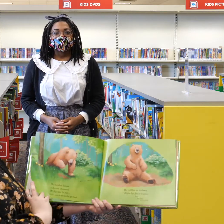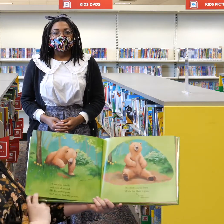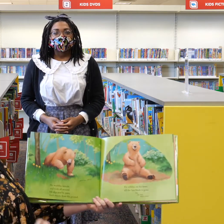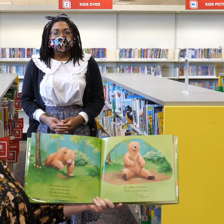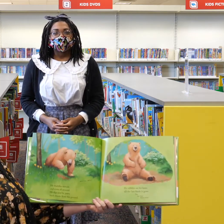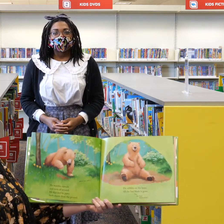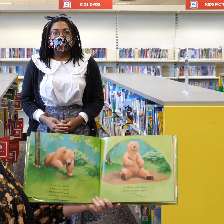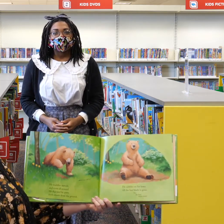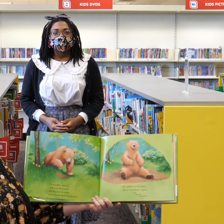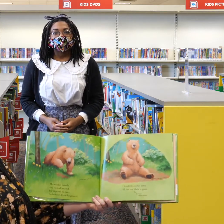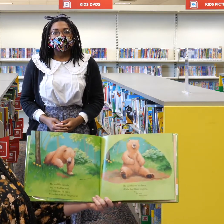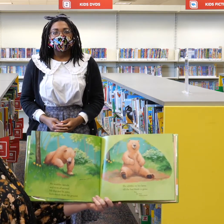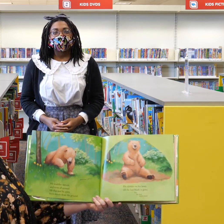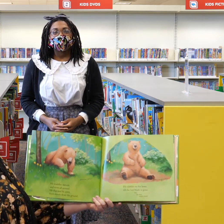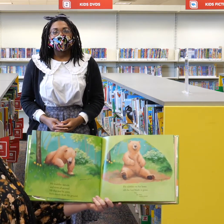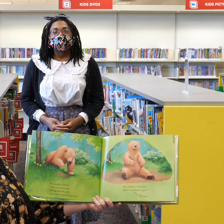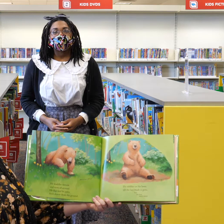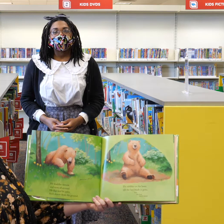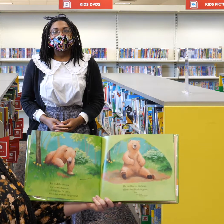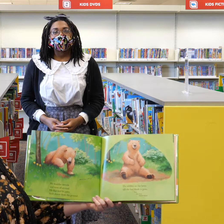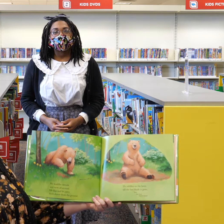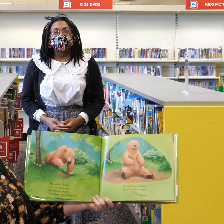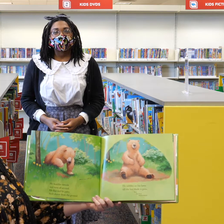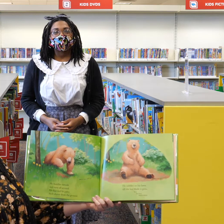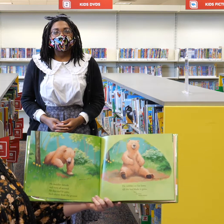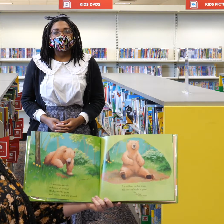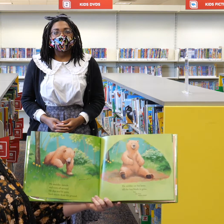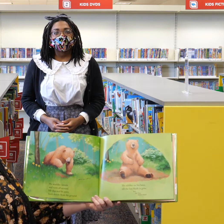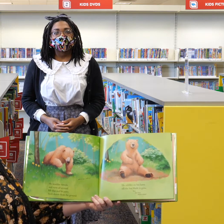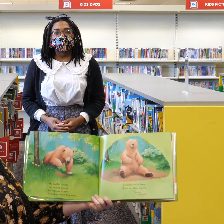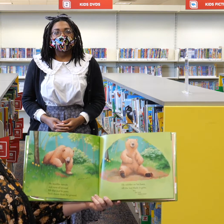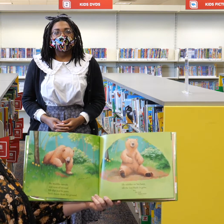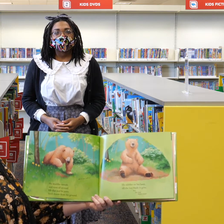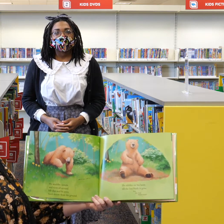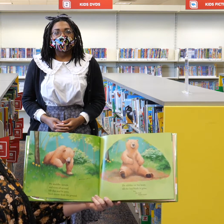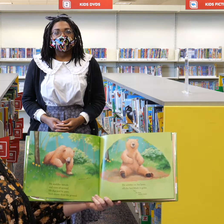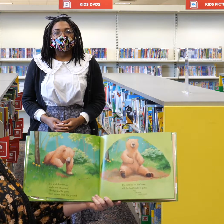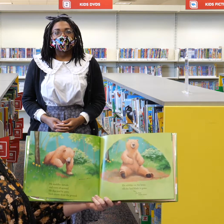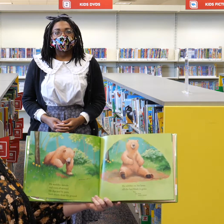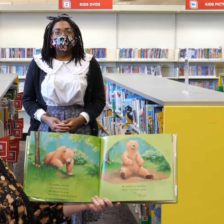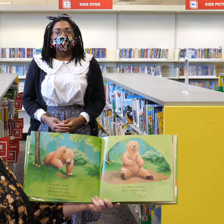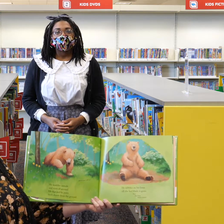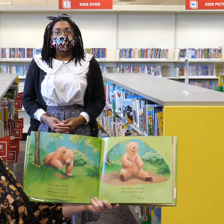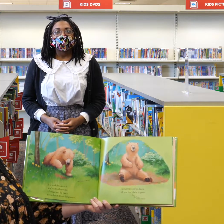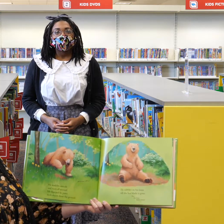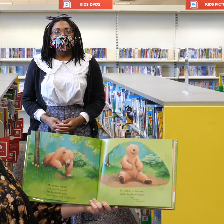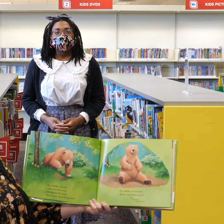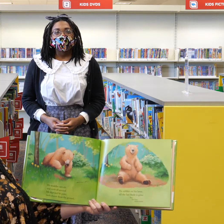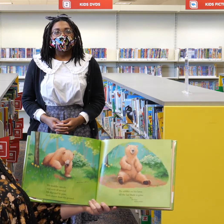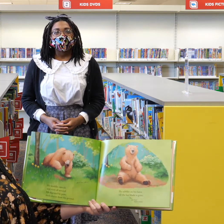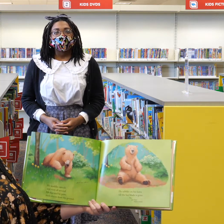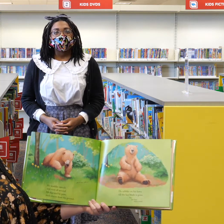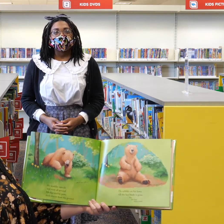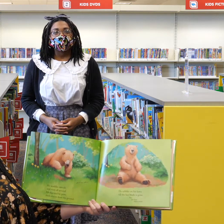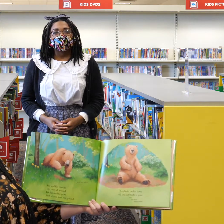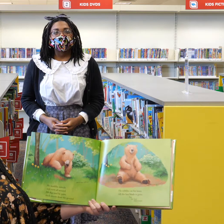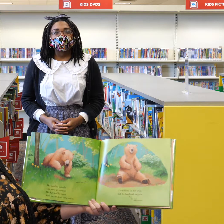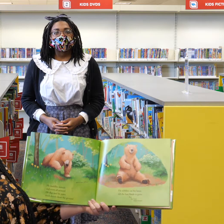He waddles outside and roots all around. He digs and he paws fresh shoots from the ground. He nibbles on his lawn